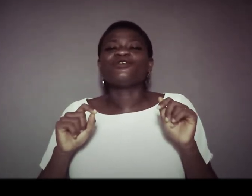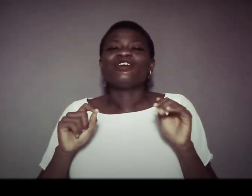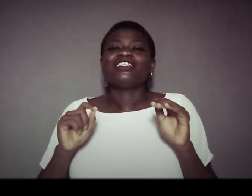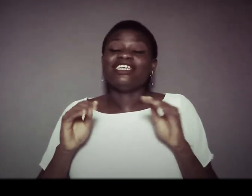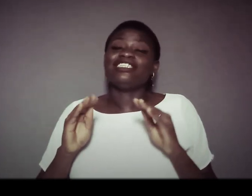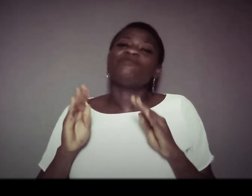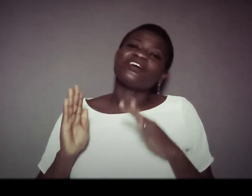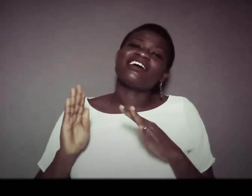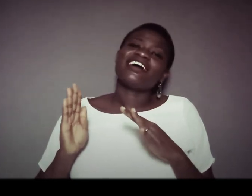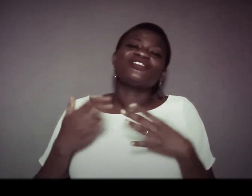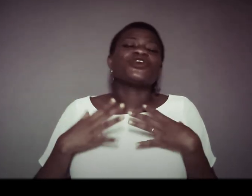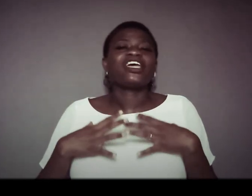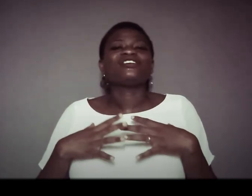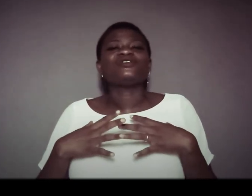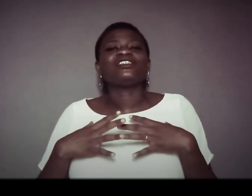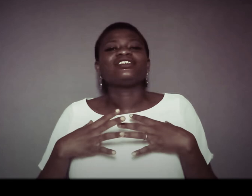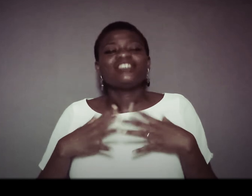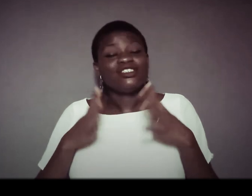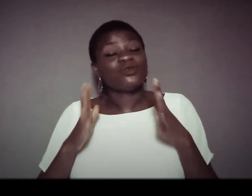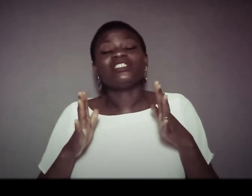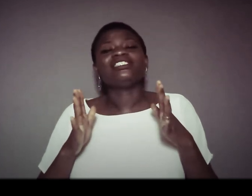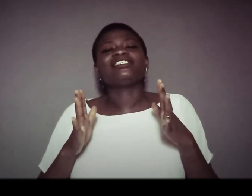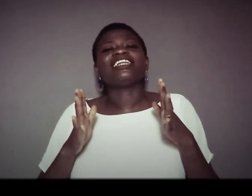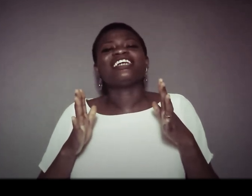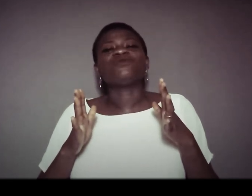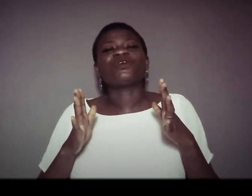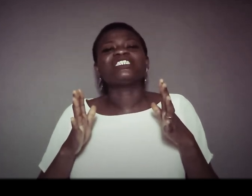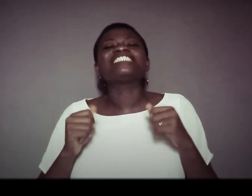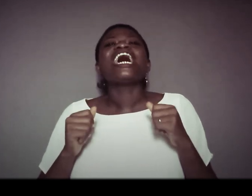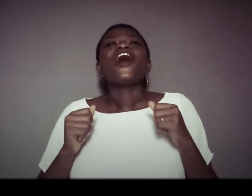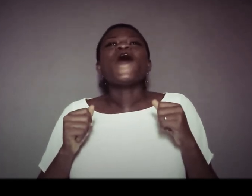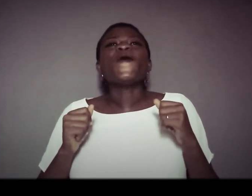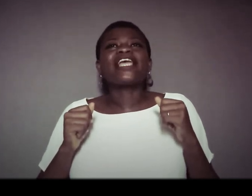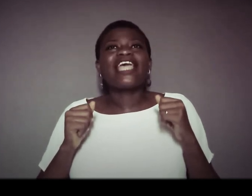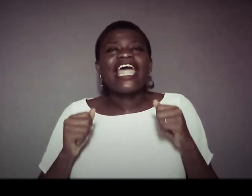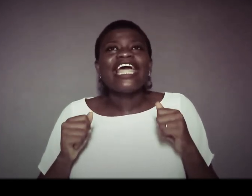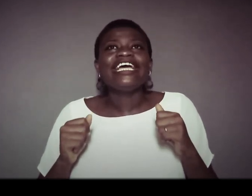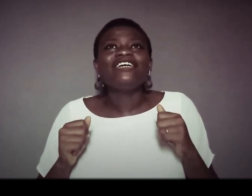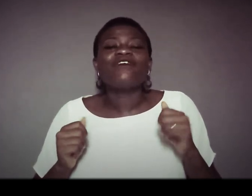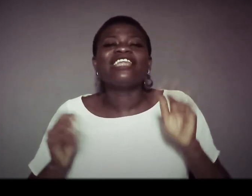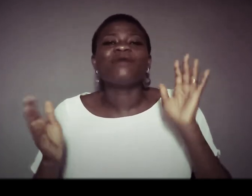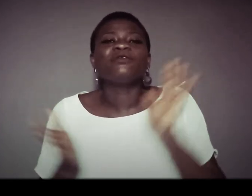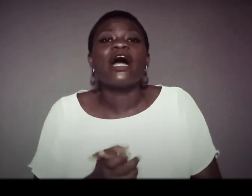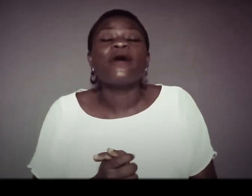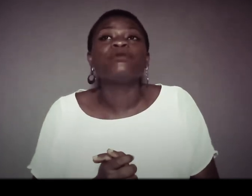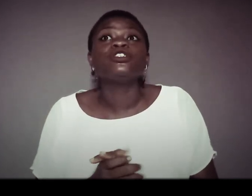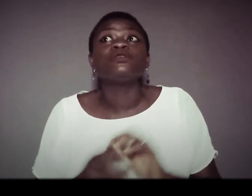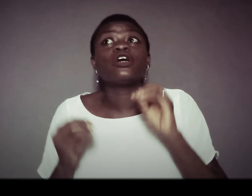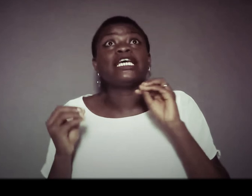the the brother is not here today it's only the sister that is present okay right about now i'm going to be talking